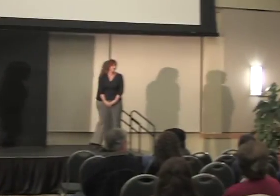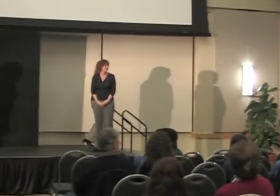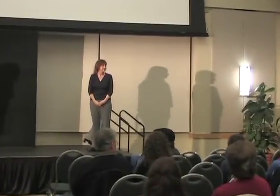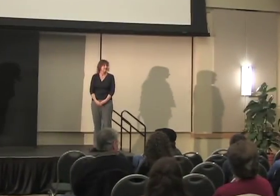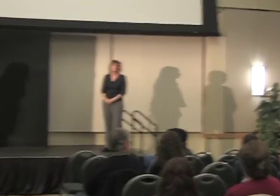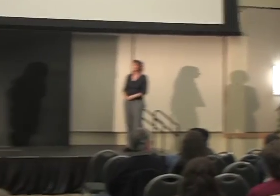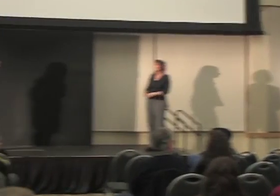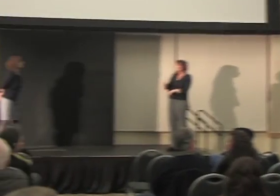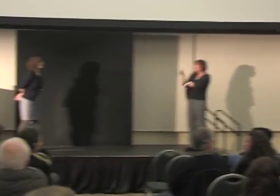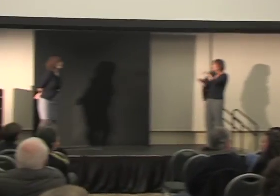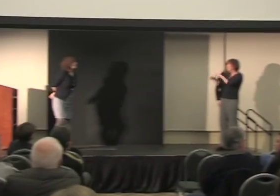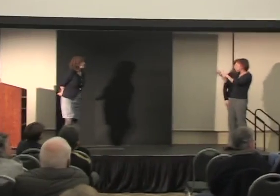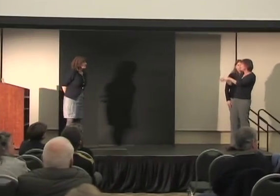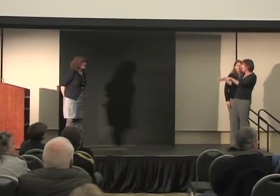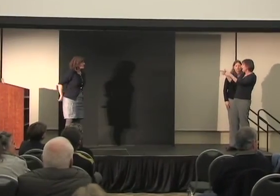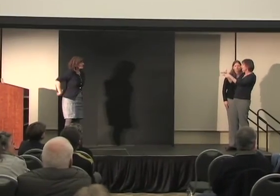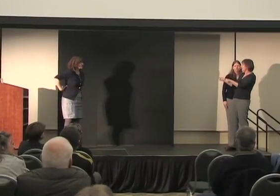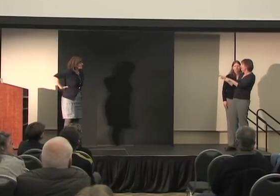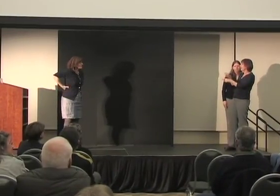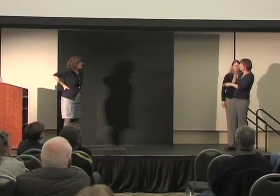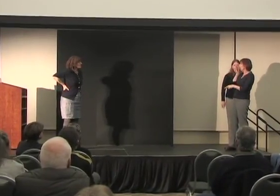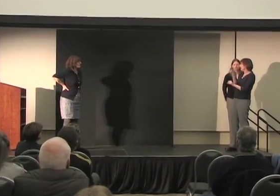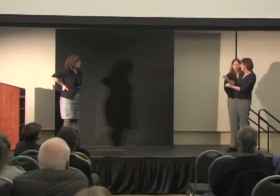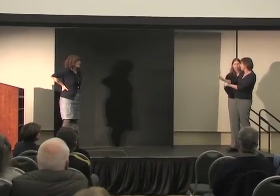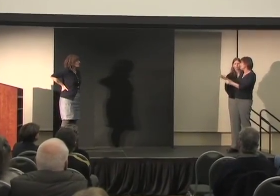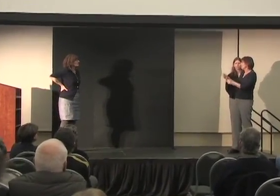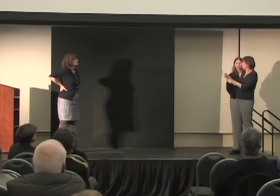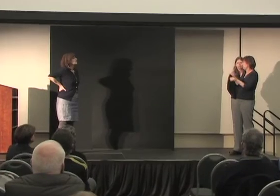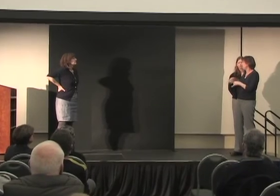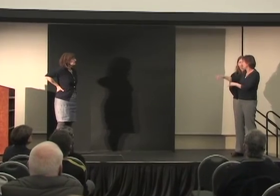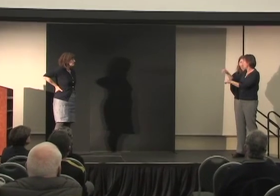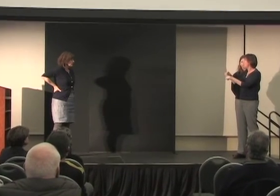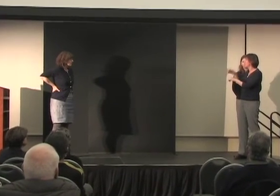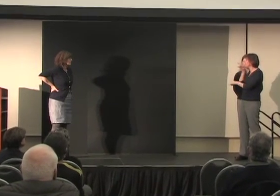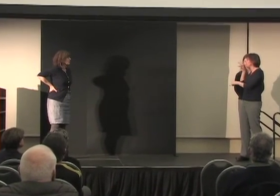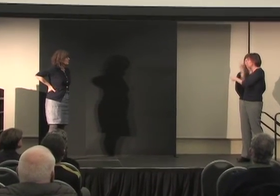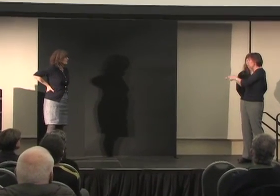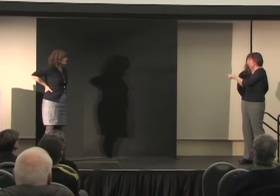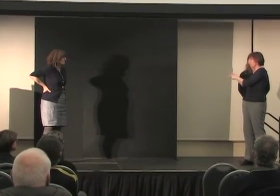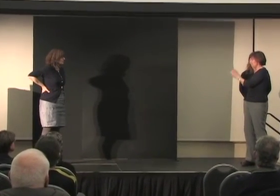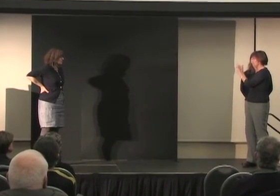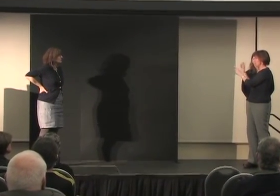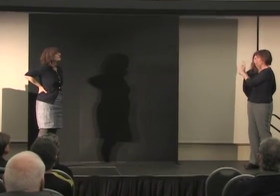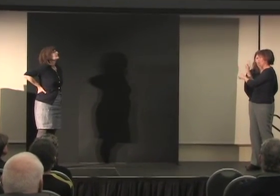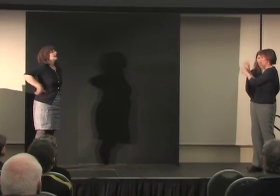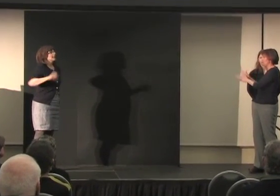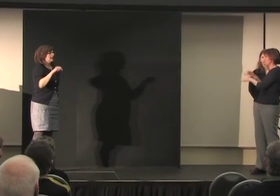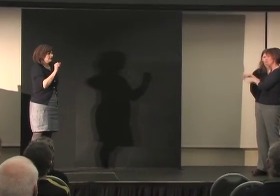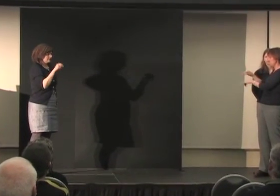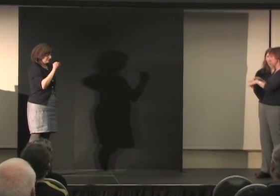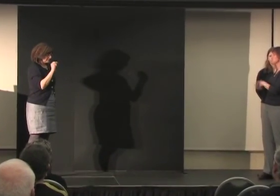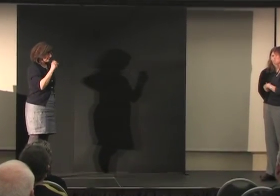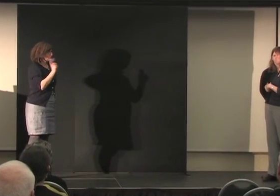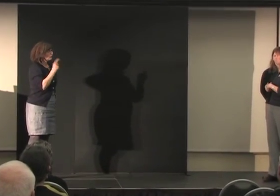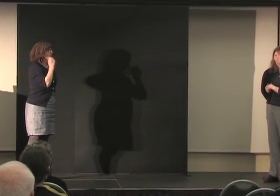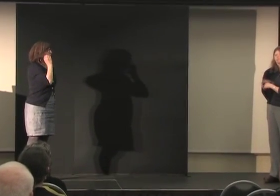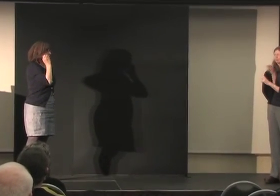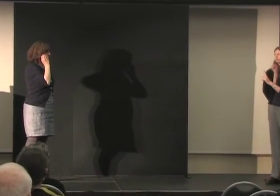Multilingualism is very common amongst users of spoken language and this is a really interesting